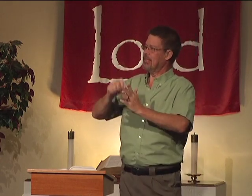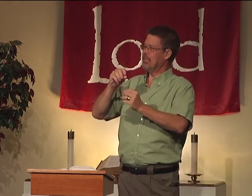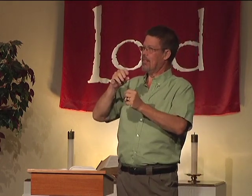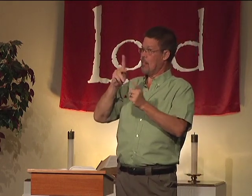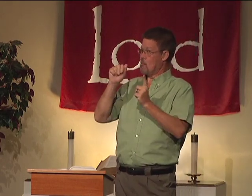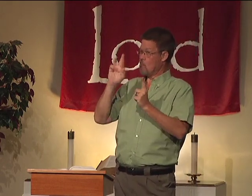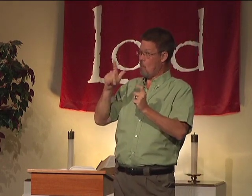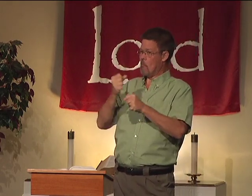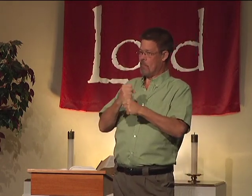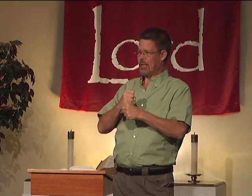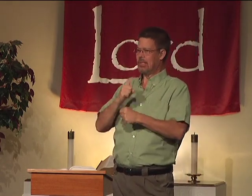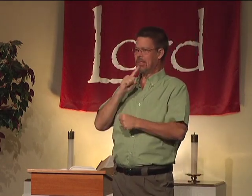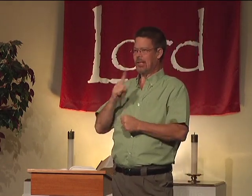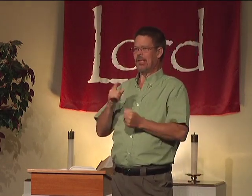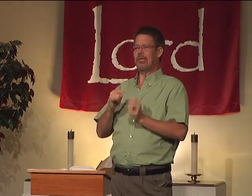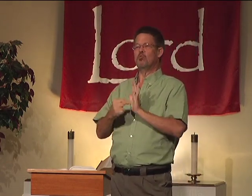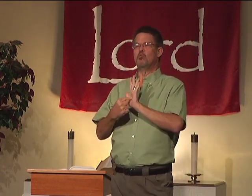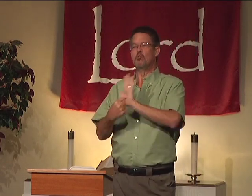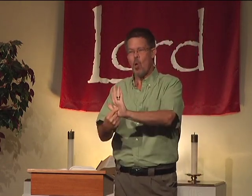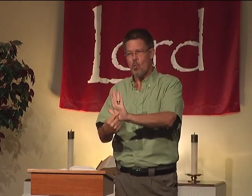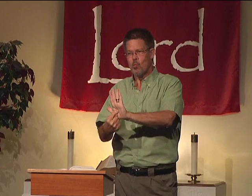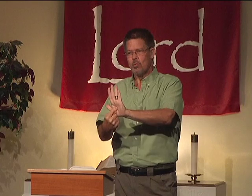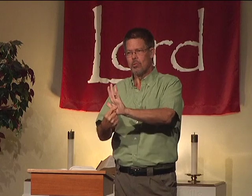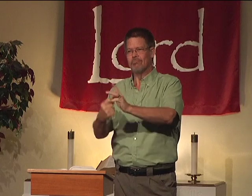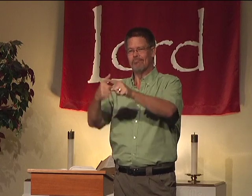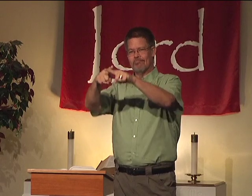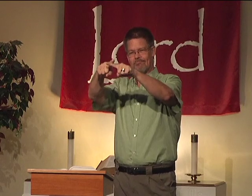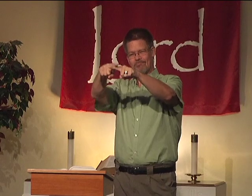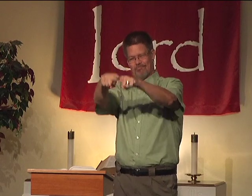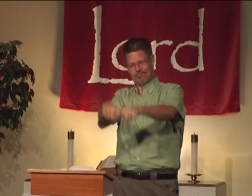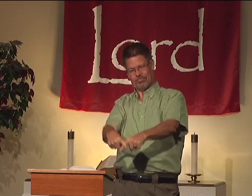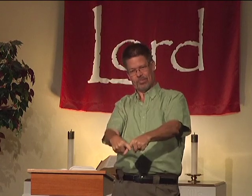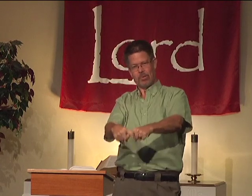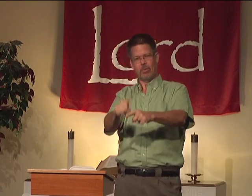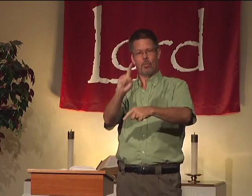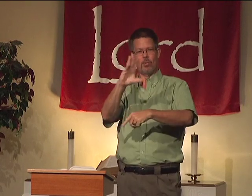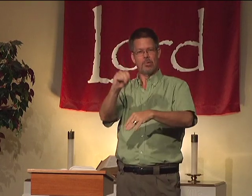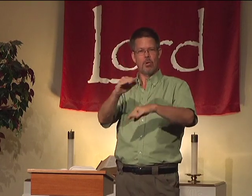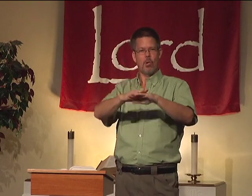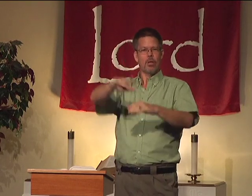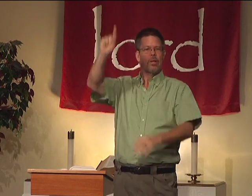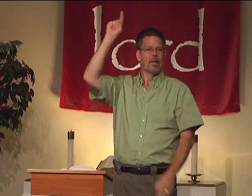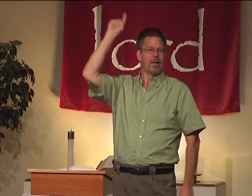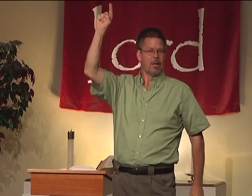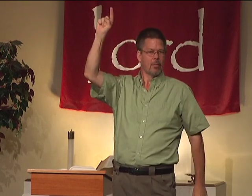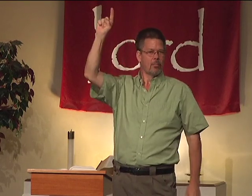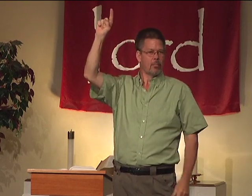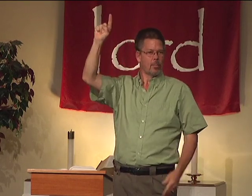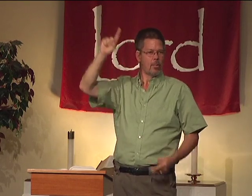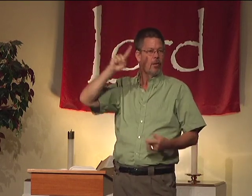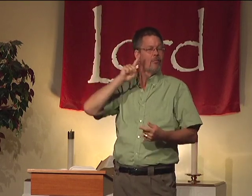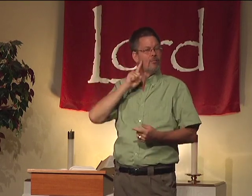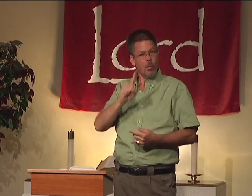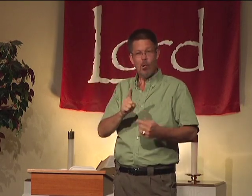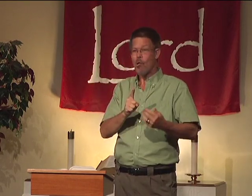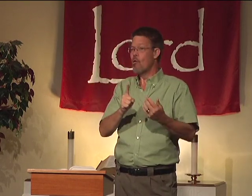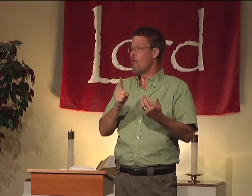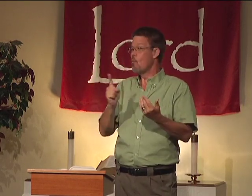the time, Paul emphasizes here that it shows that we are dependent 100% upon God